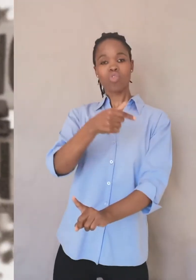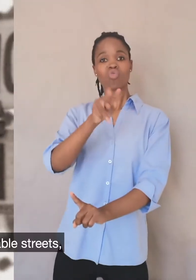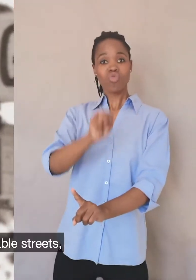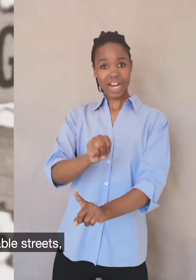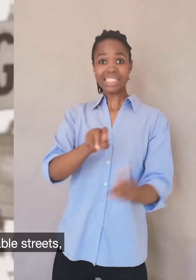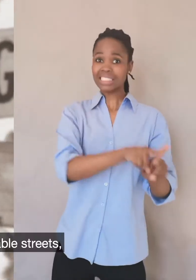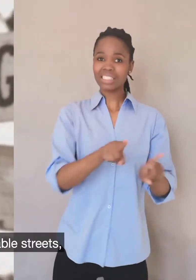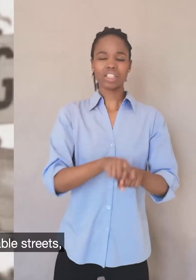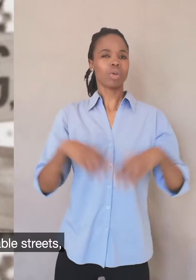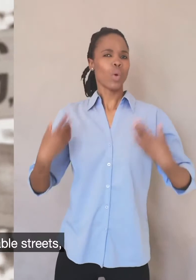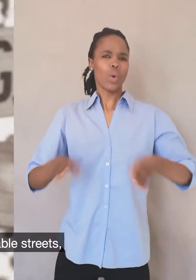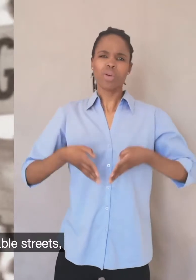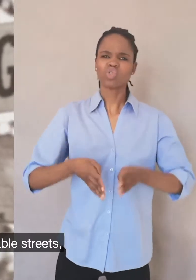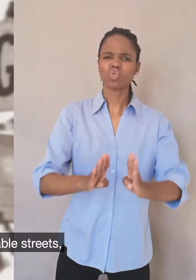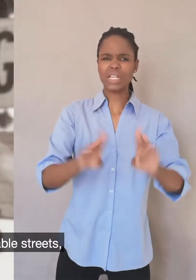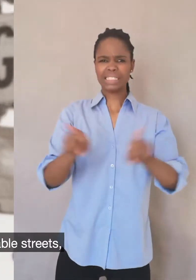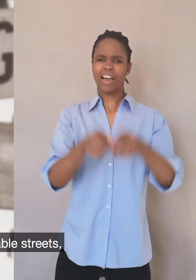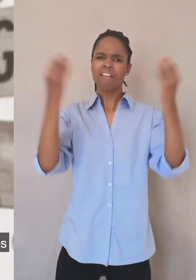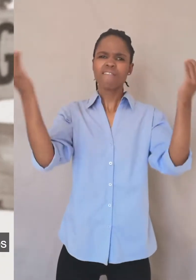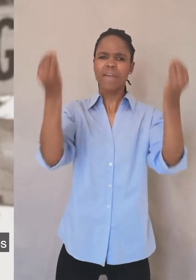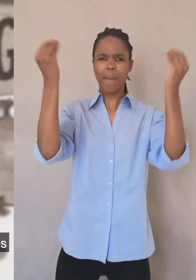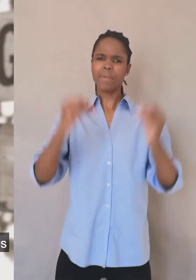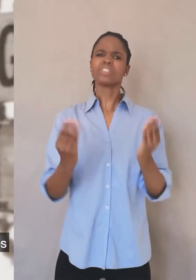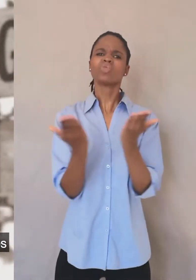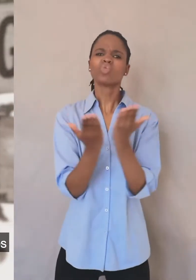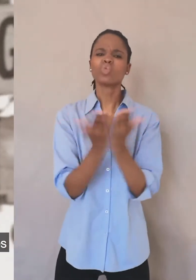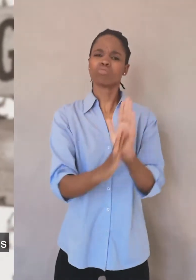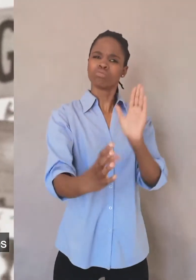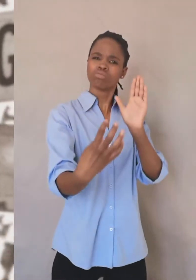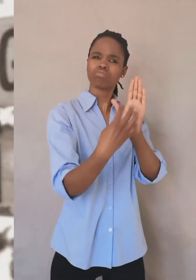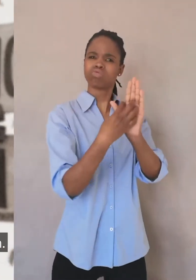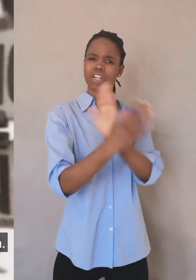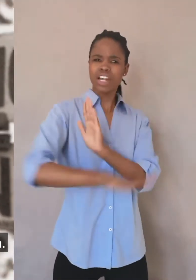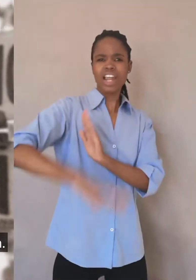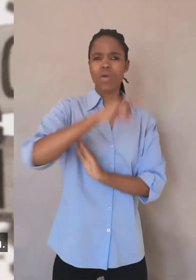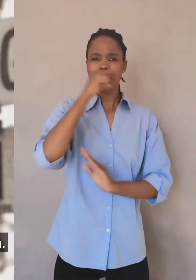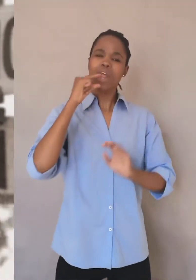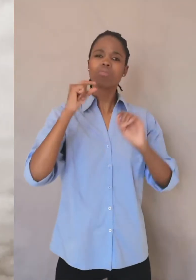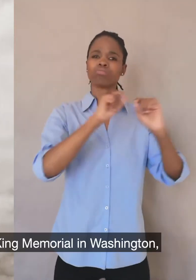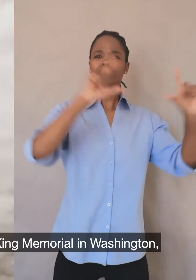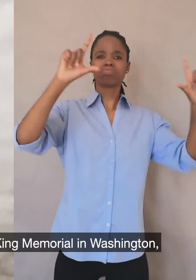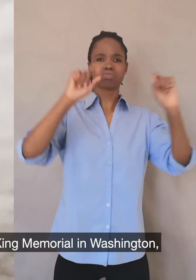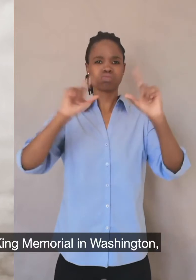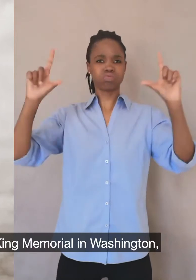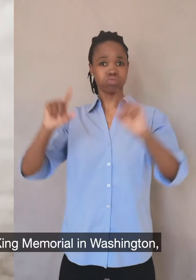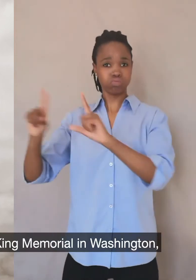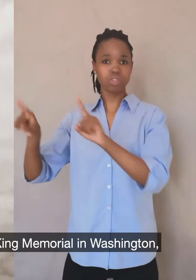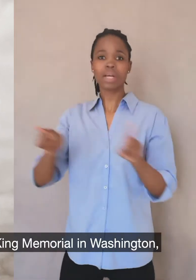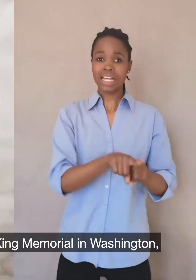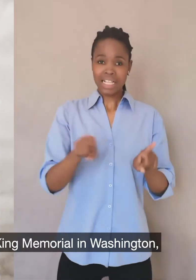He's got streets, innumerable streets, schools, counties named after him. And of course, there's the Martin Luther King Memorial